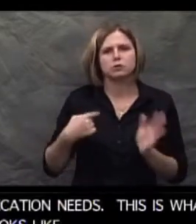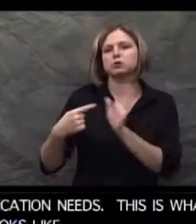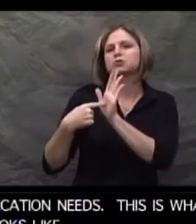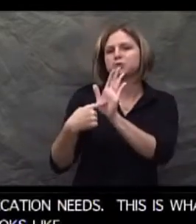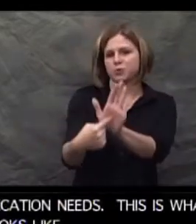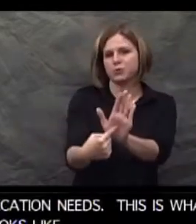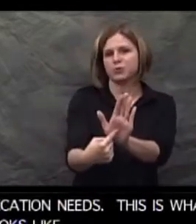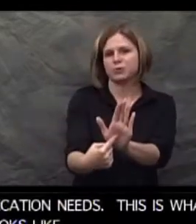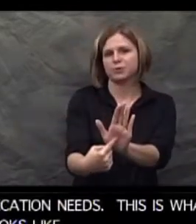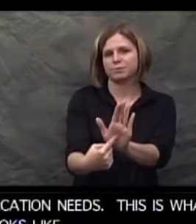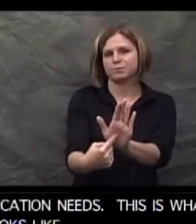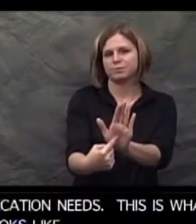looks like.